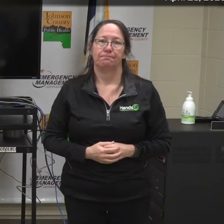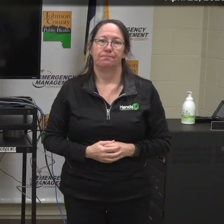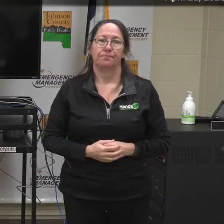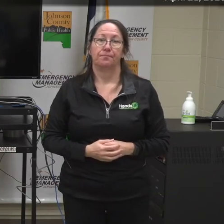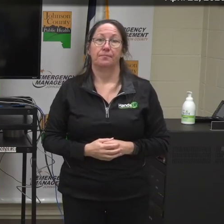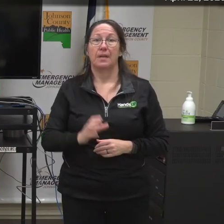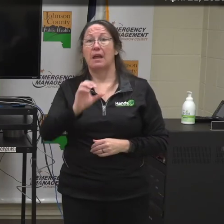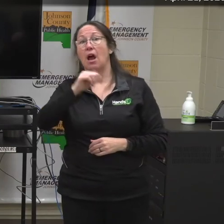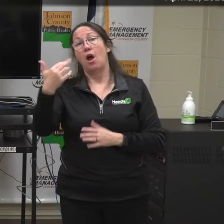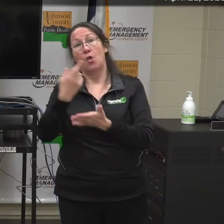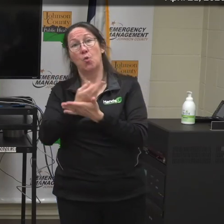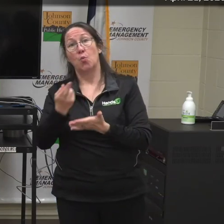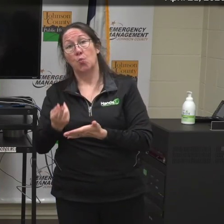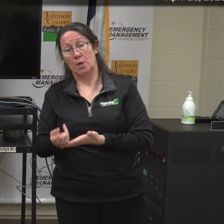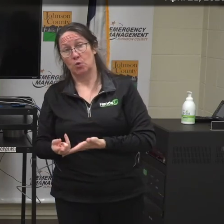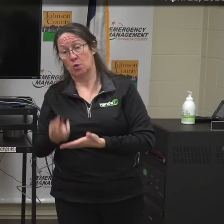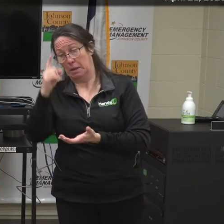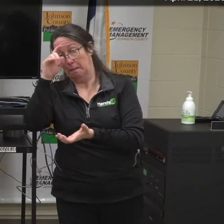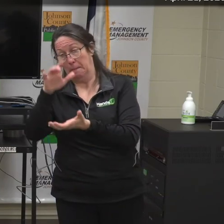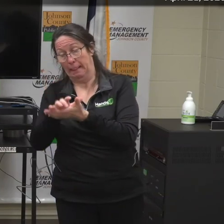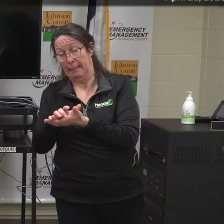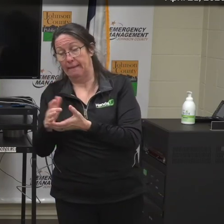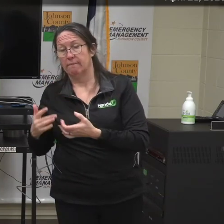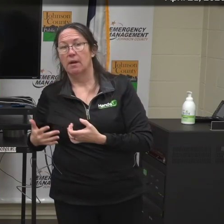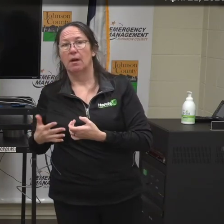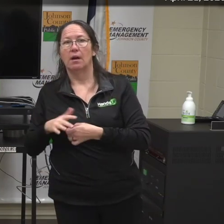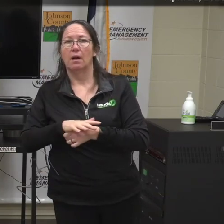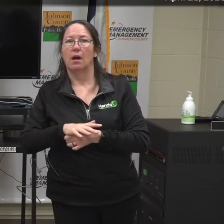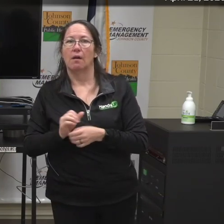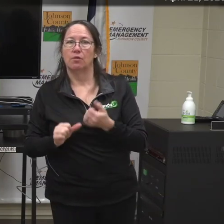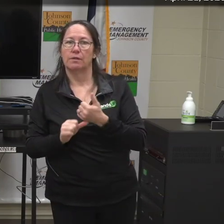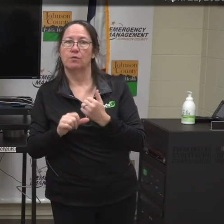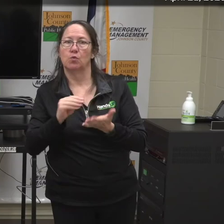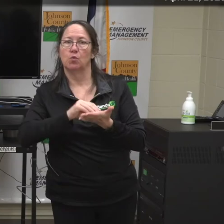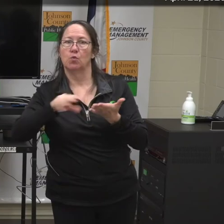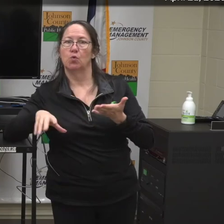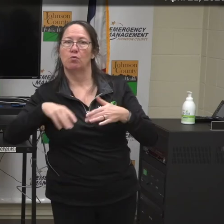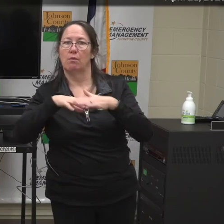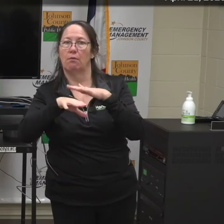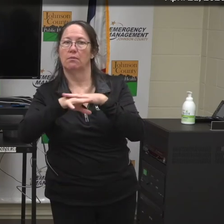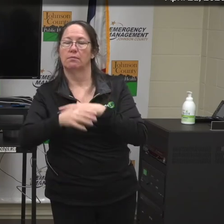The other resources, however, I believe do provide assistance for students.